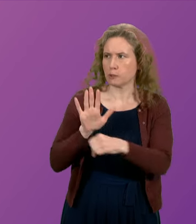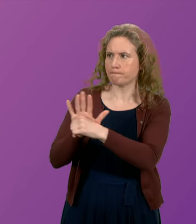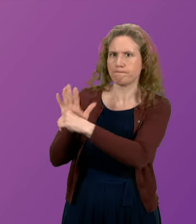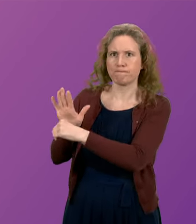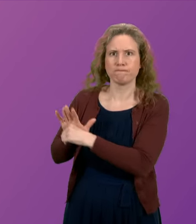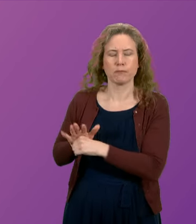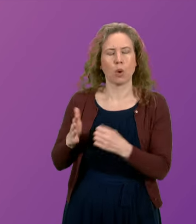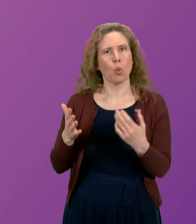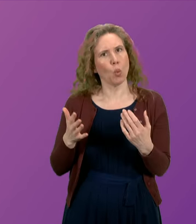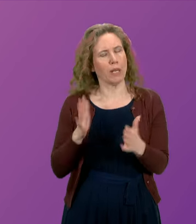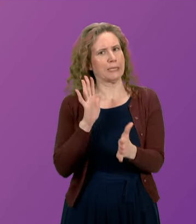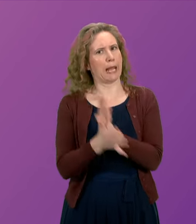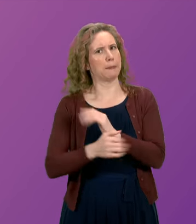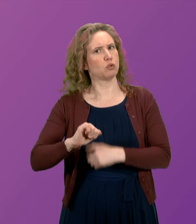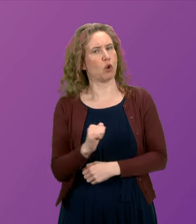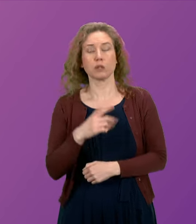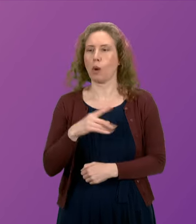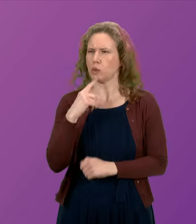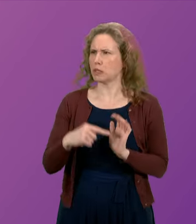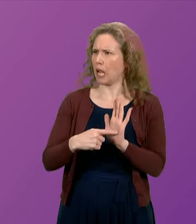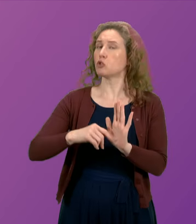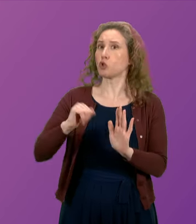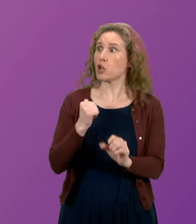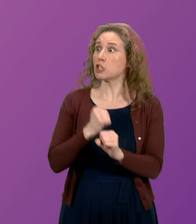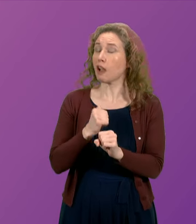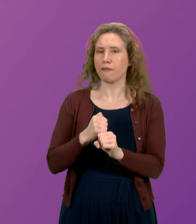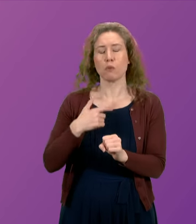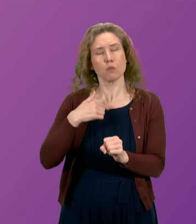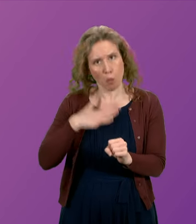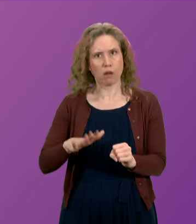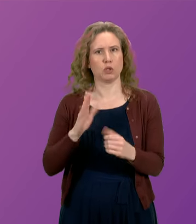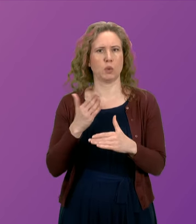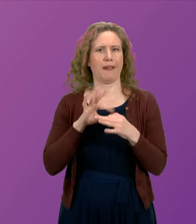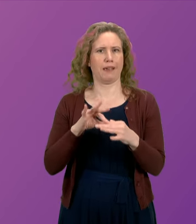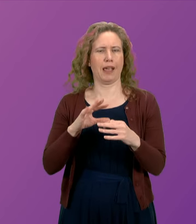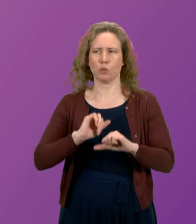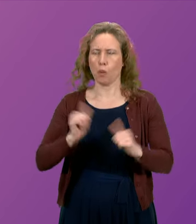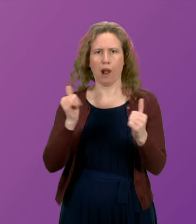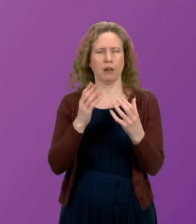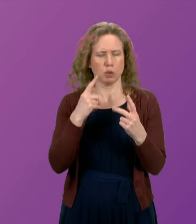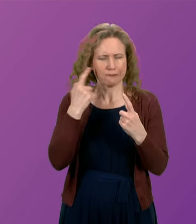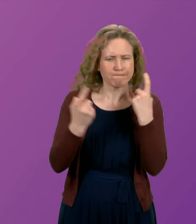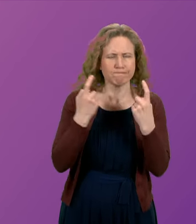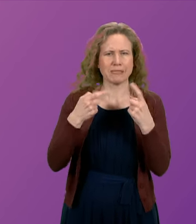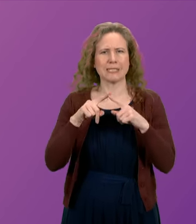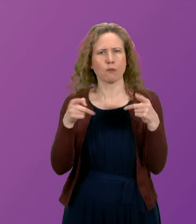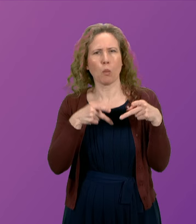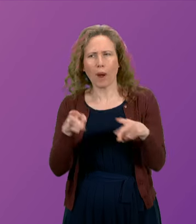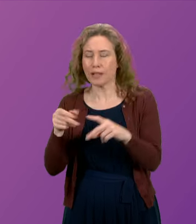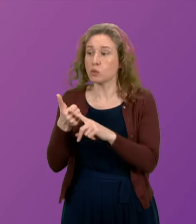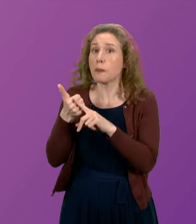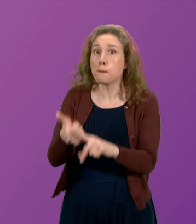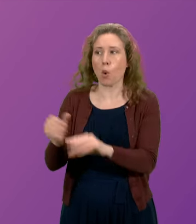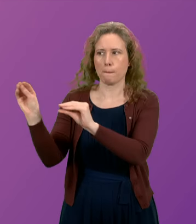interests of Scotland. So I want to signal the Scottish Government's willingness to engage constructively on finding routes to support